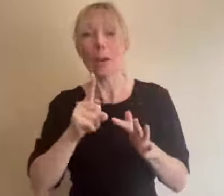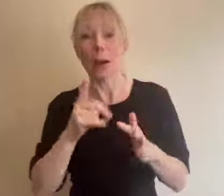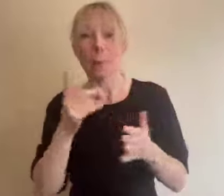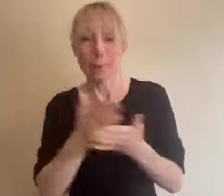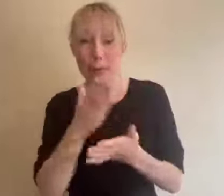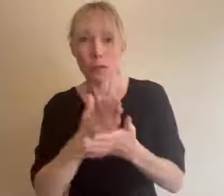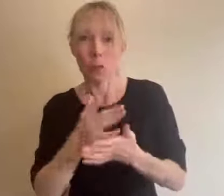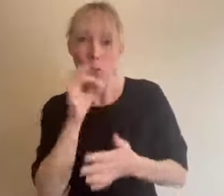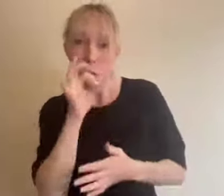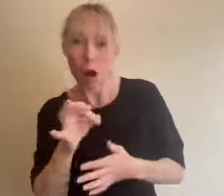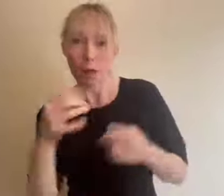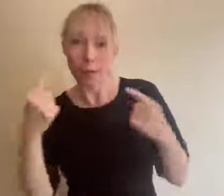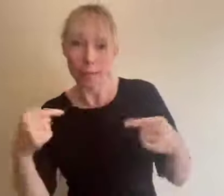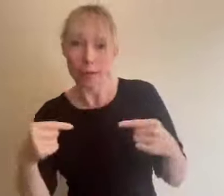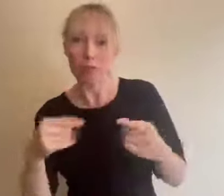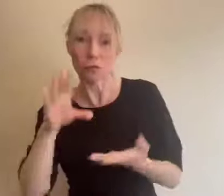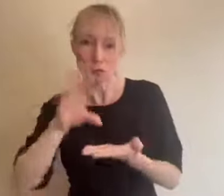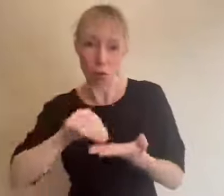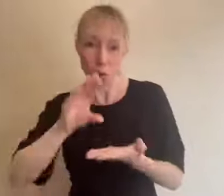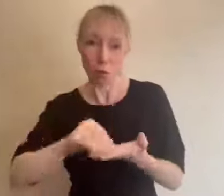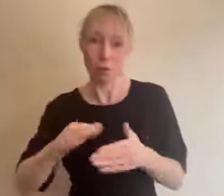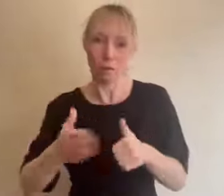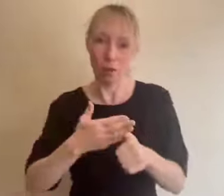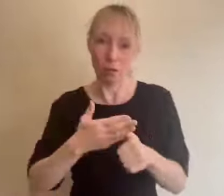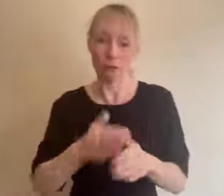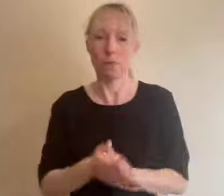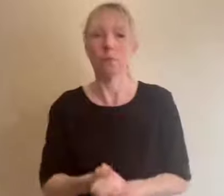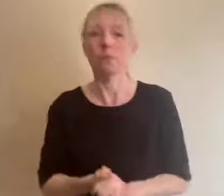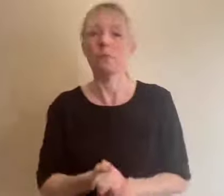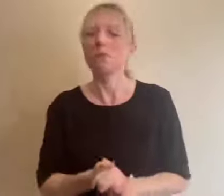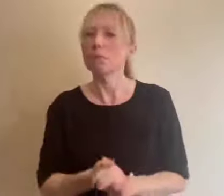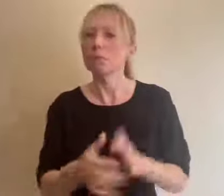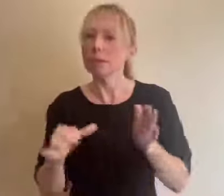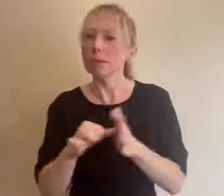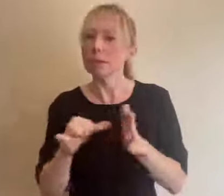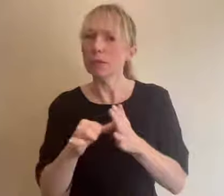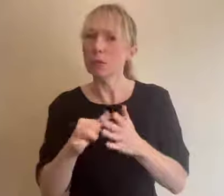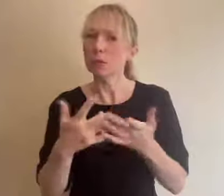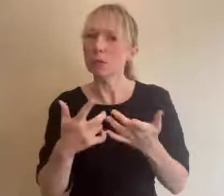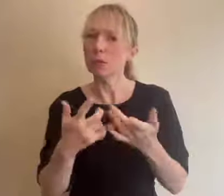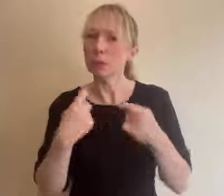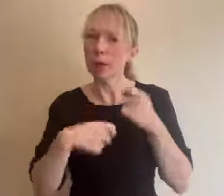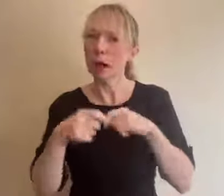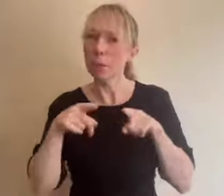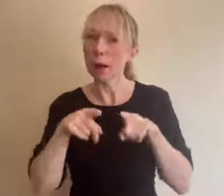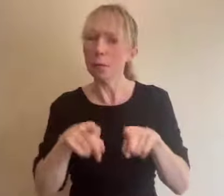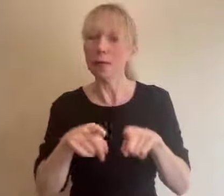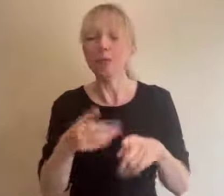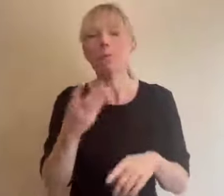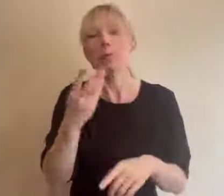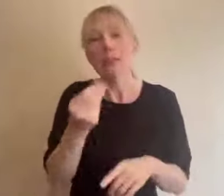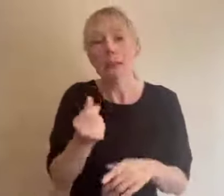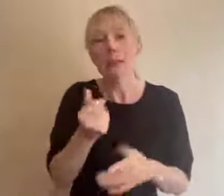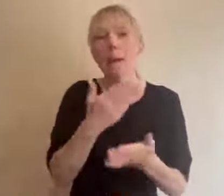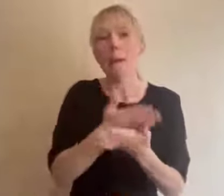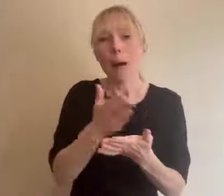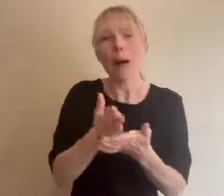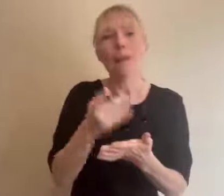how hard is it to make an event hybrid some parts of an event are easier to make hybrid than others the fewer